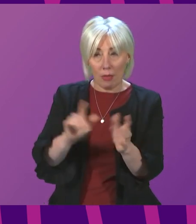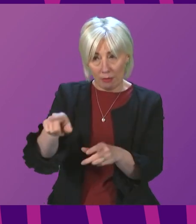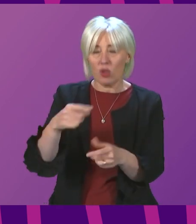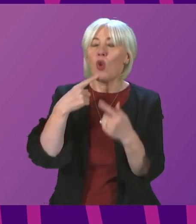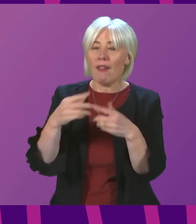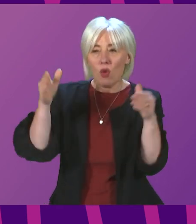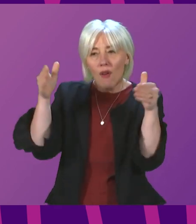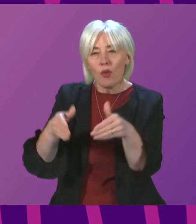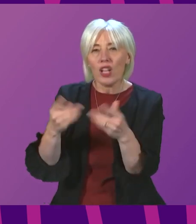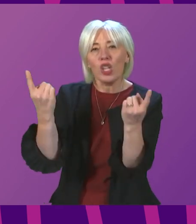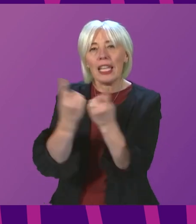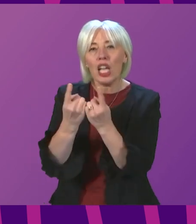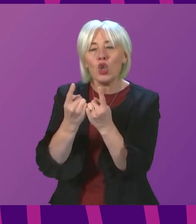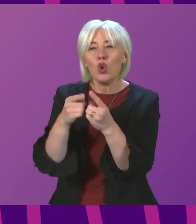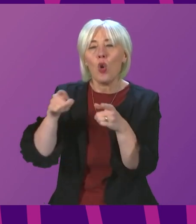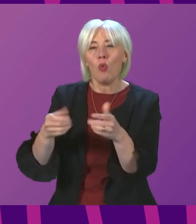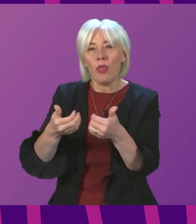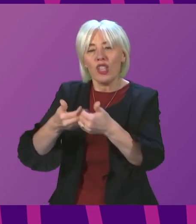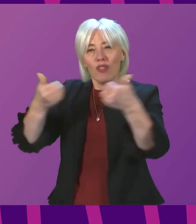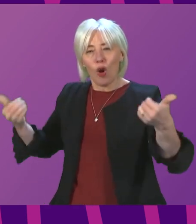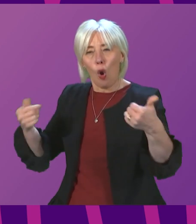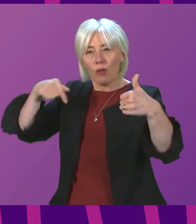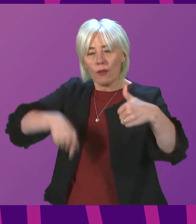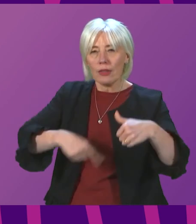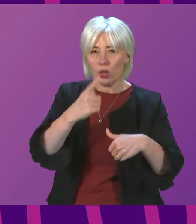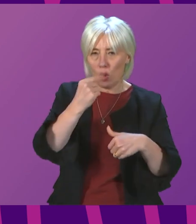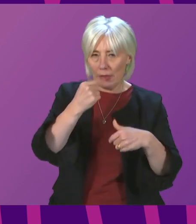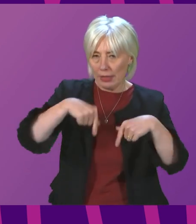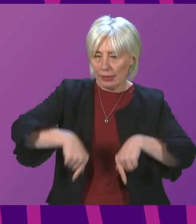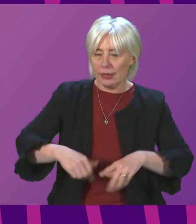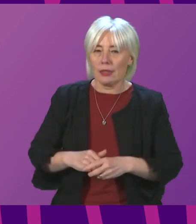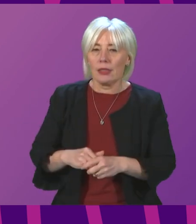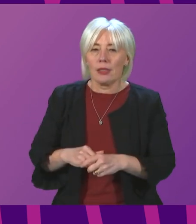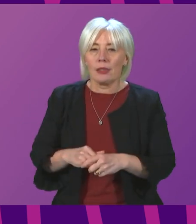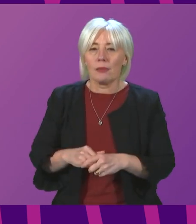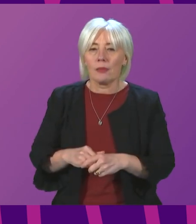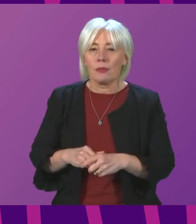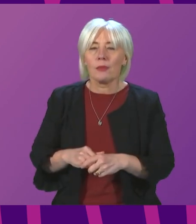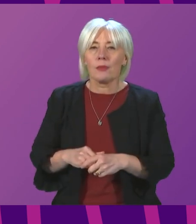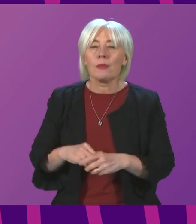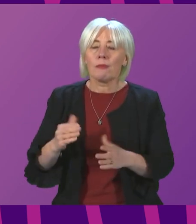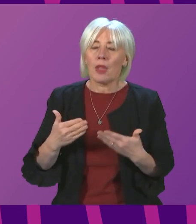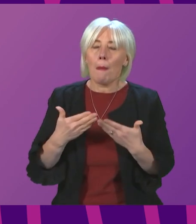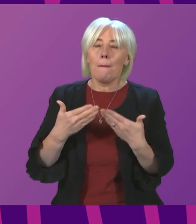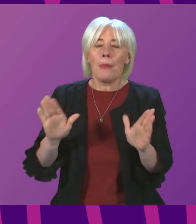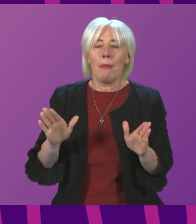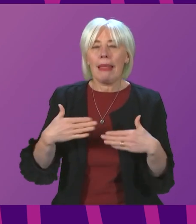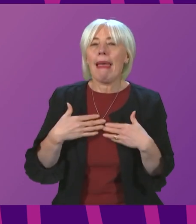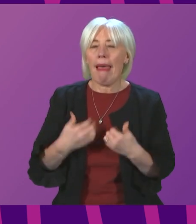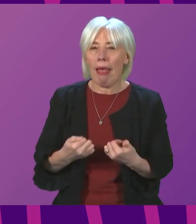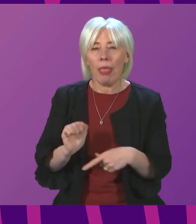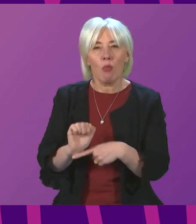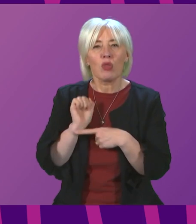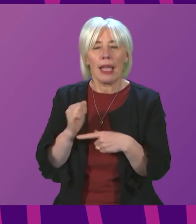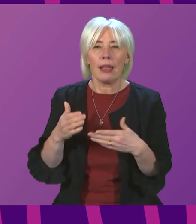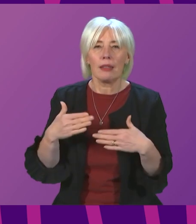must focus on issues of devolved competence? Thank you. First Minister, very briefly… Health and the protection of public health